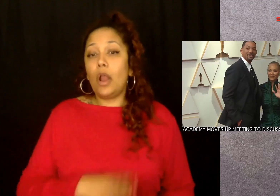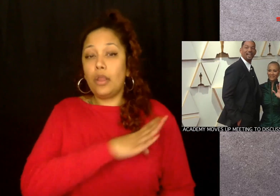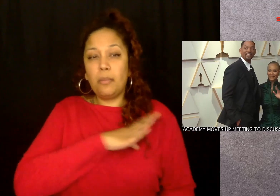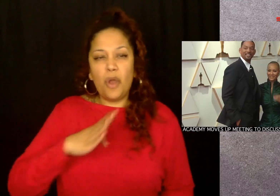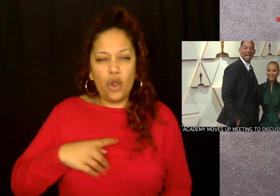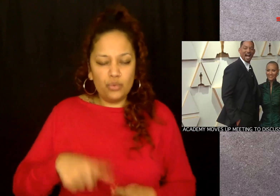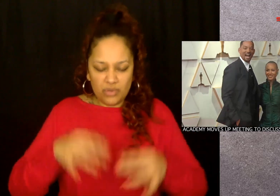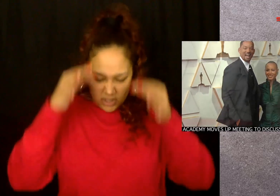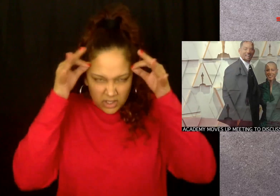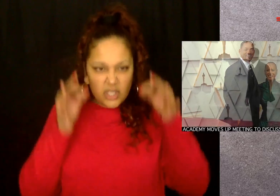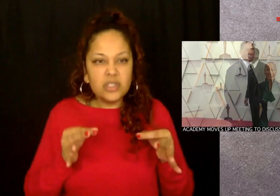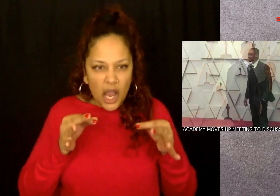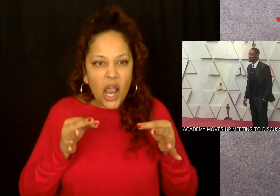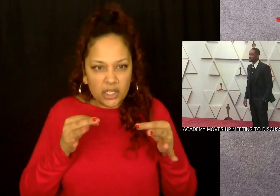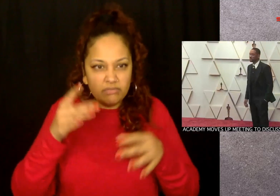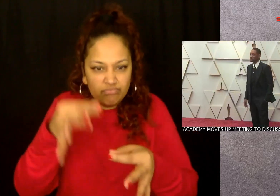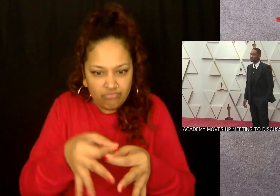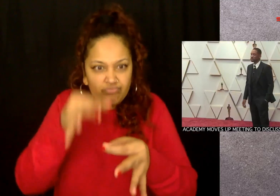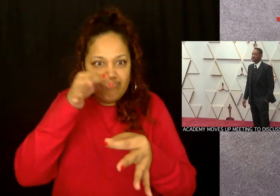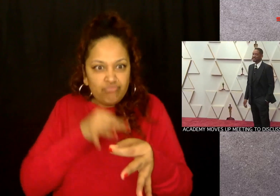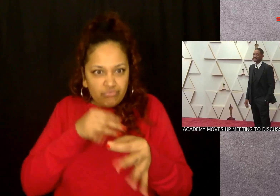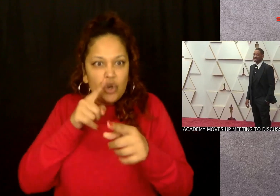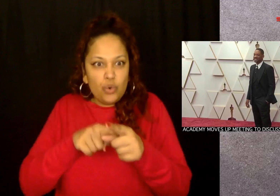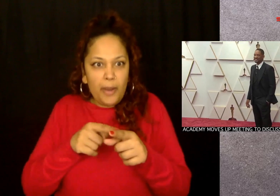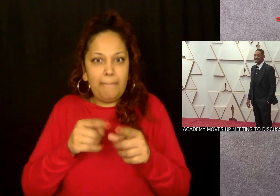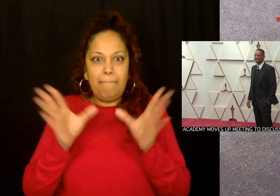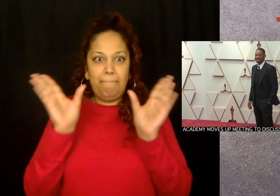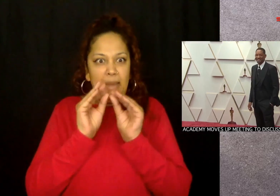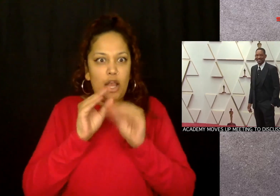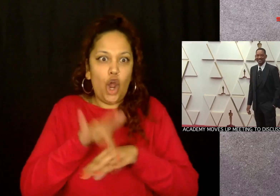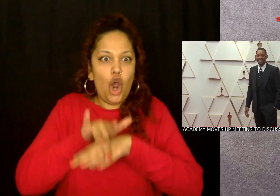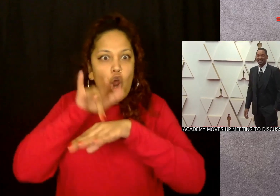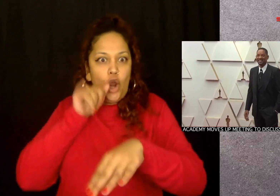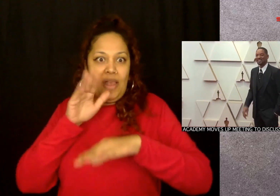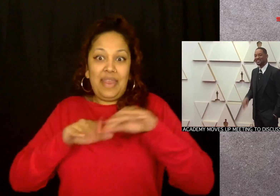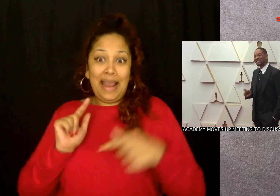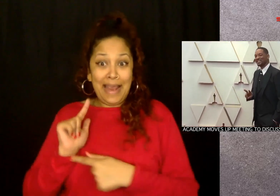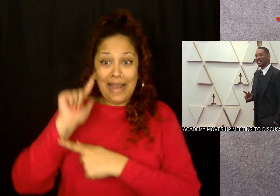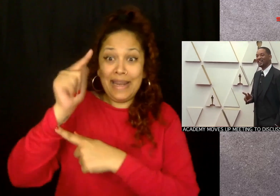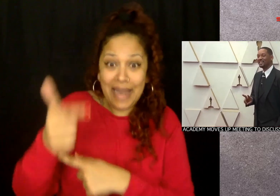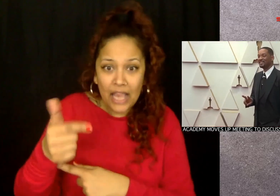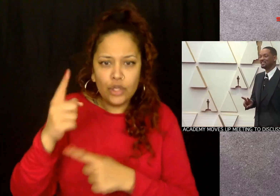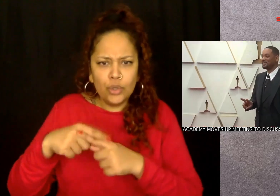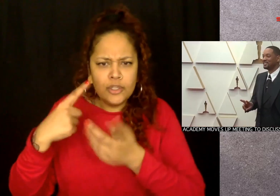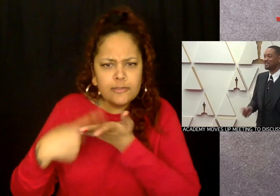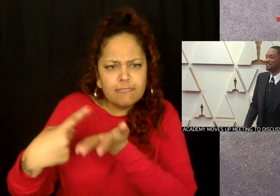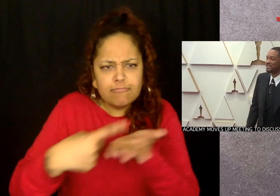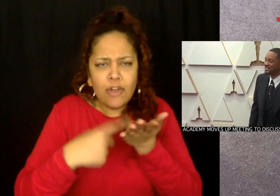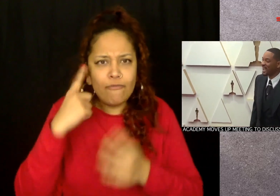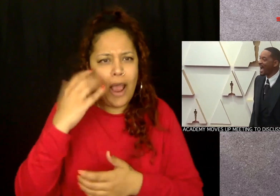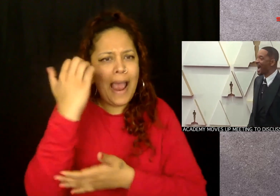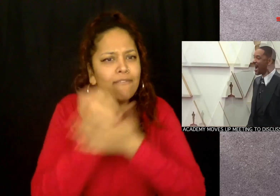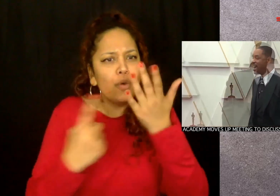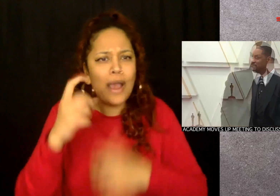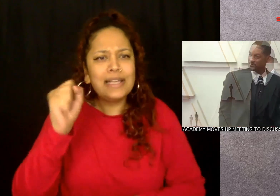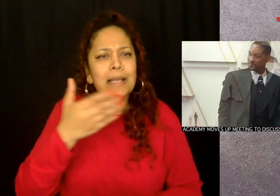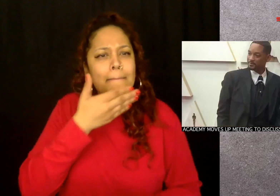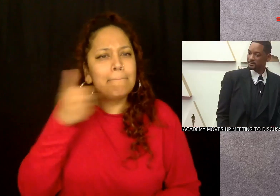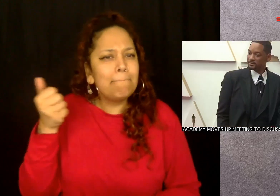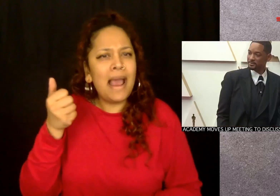But the Board decided to move the meeting up, saying it is in everyone's